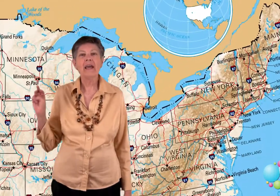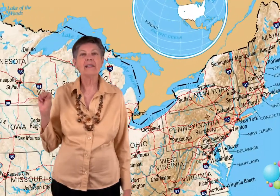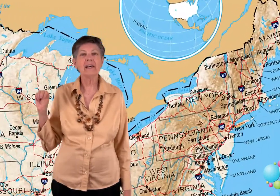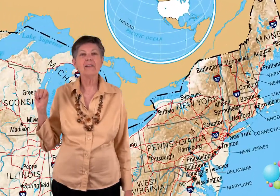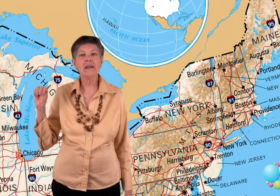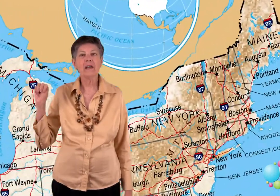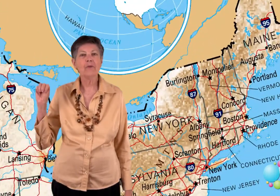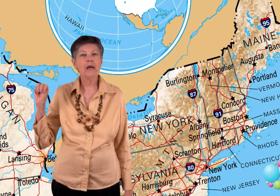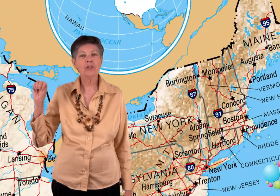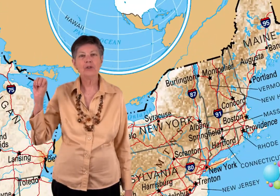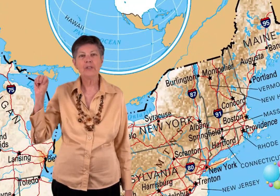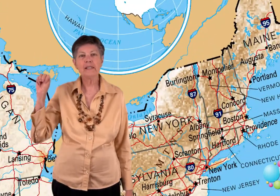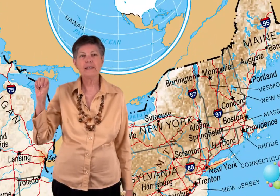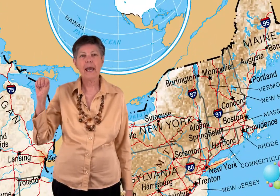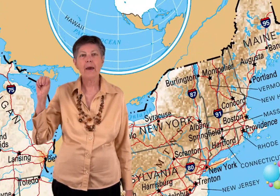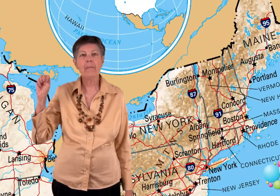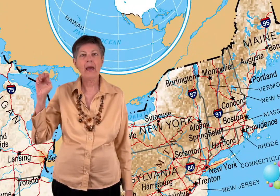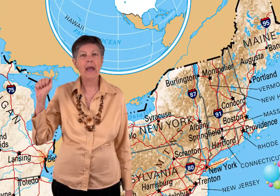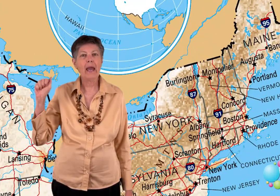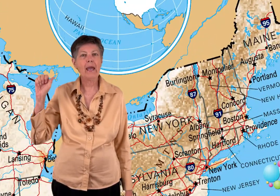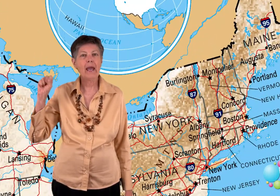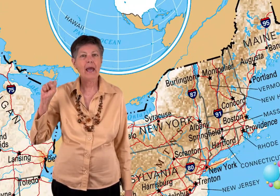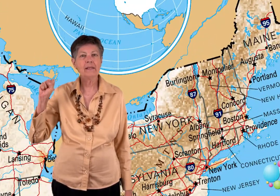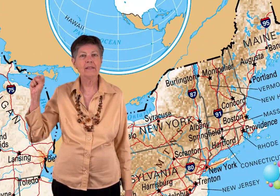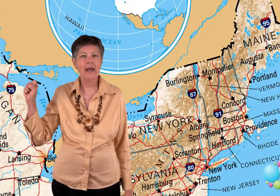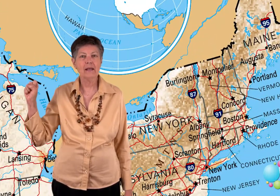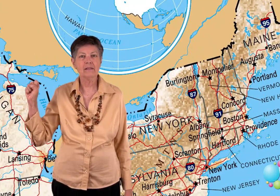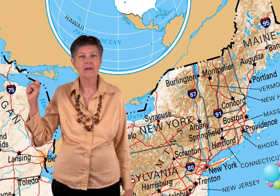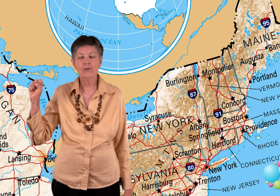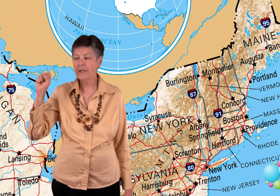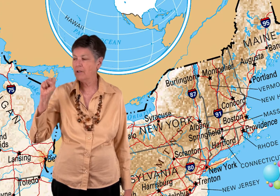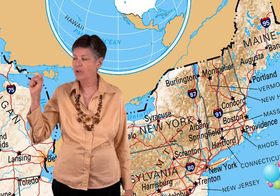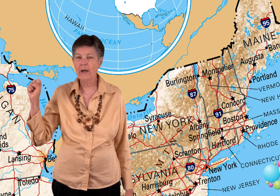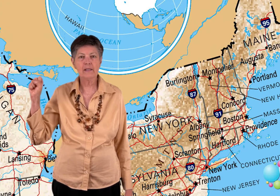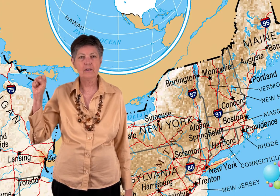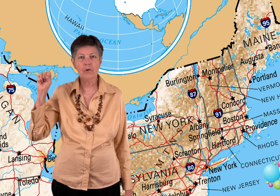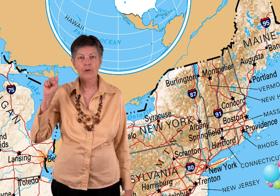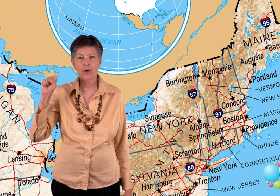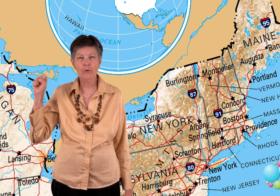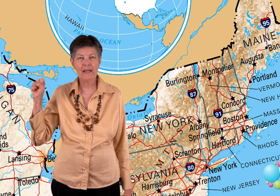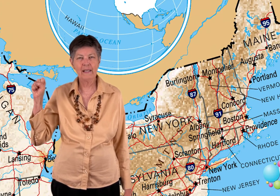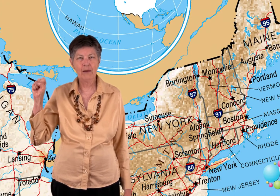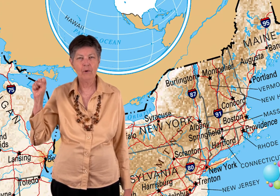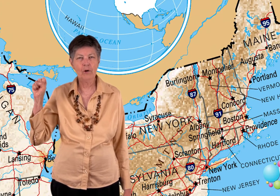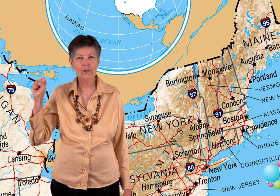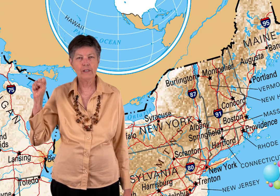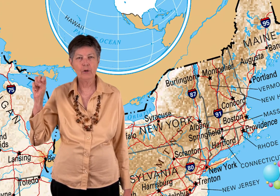ASL sign for Massachusetts is MASS. So it's got two S's, you can move that second one over just a little